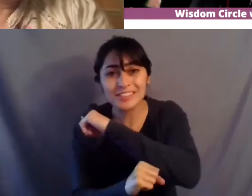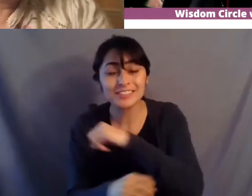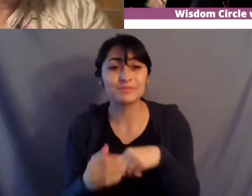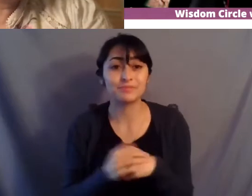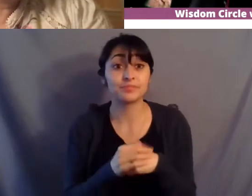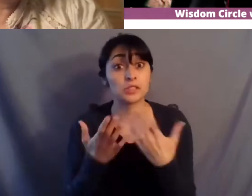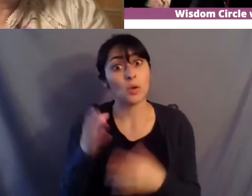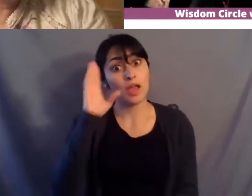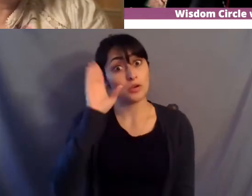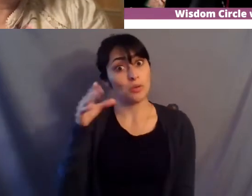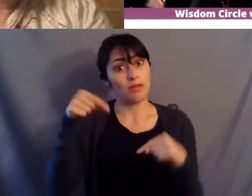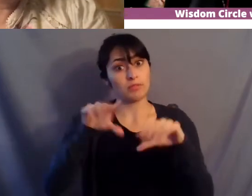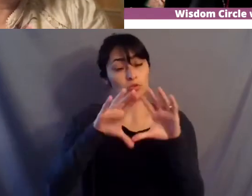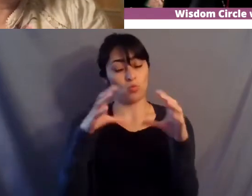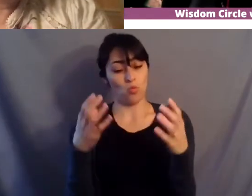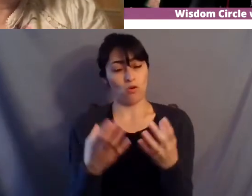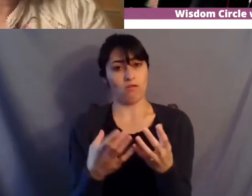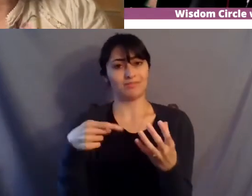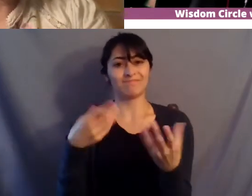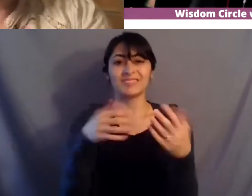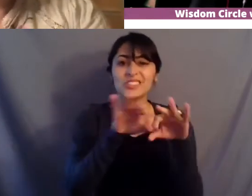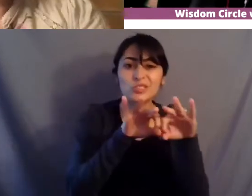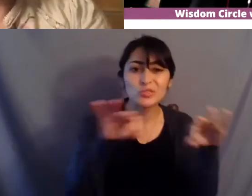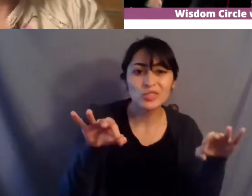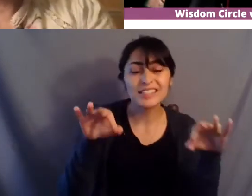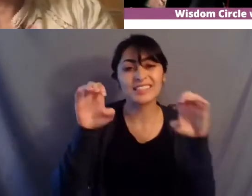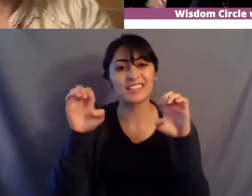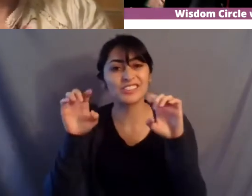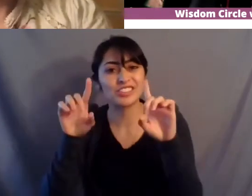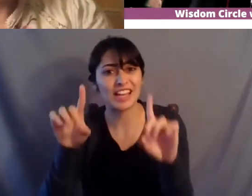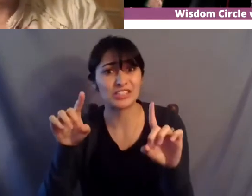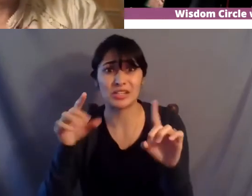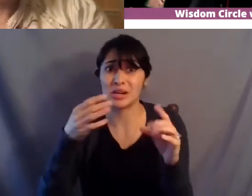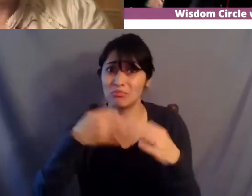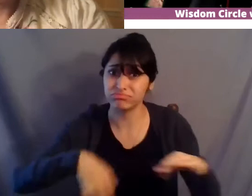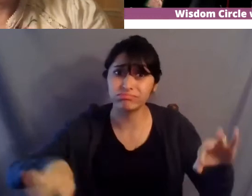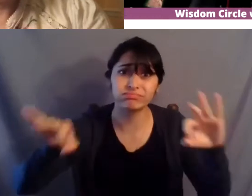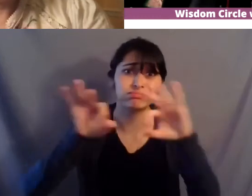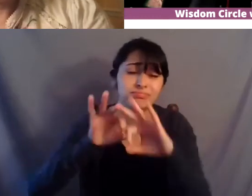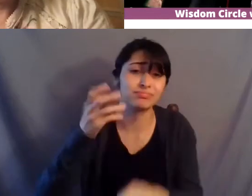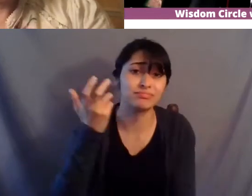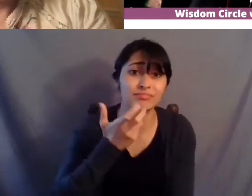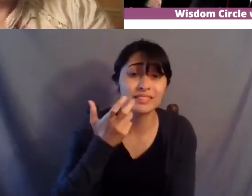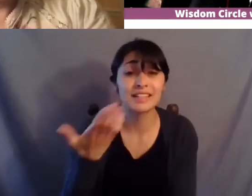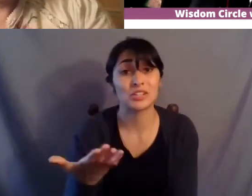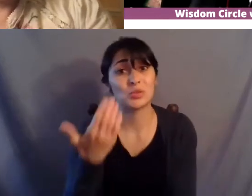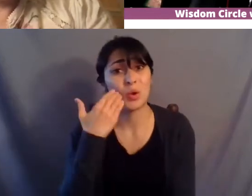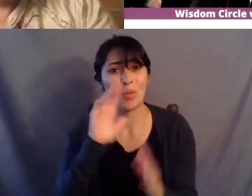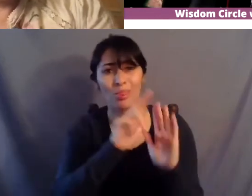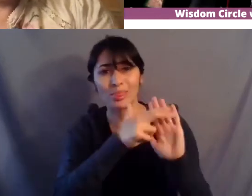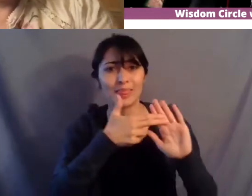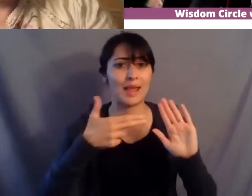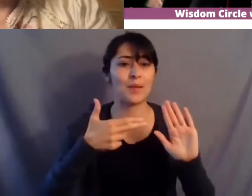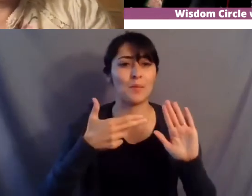in this world degrees and education are so important labels uh